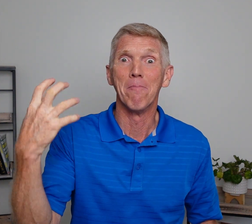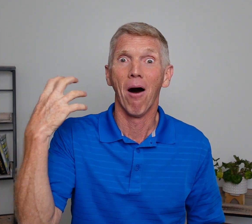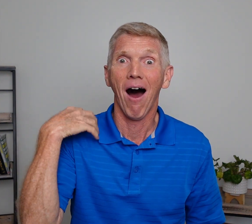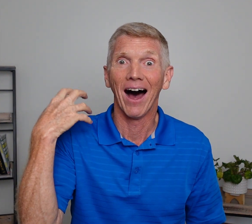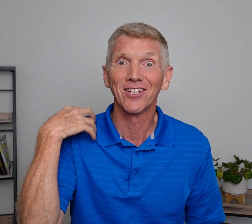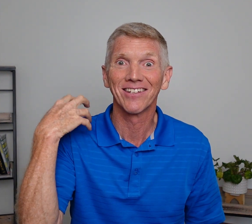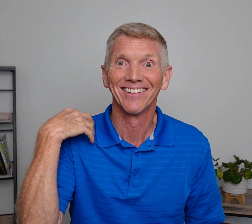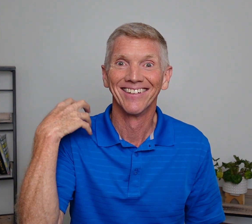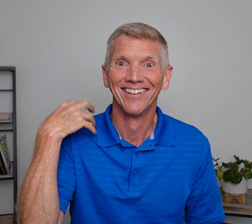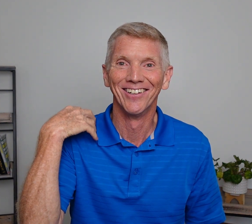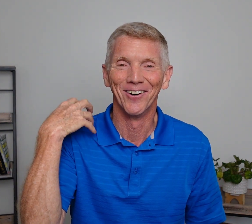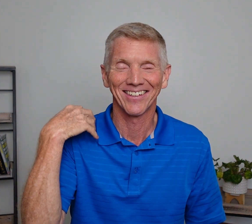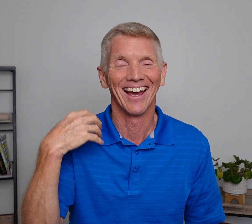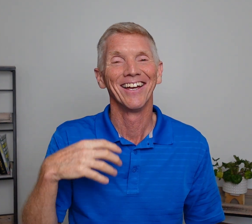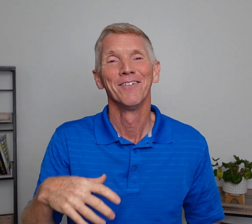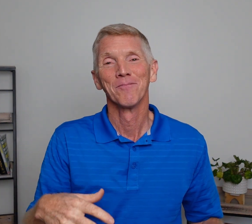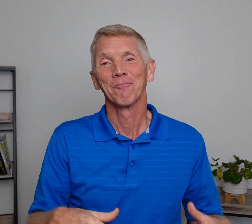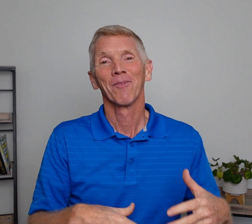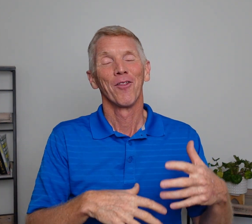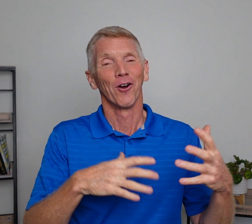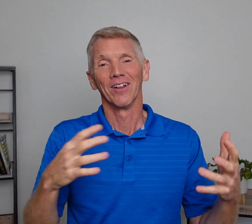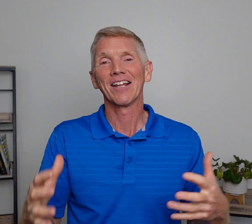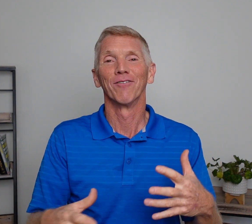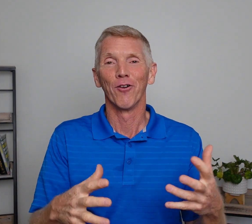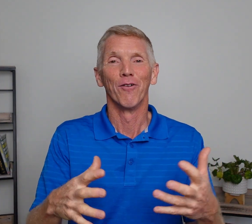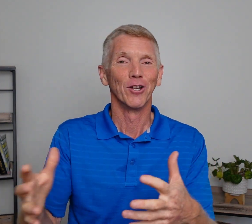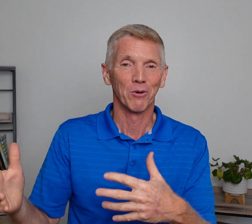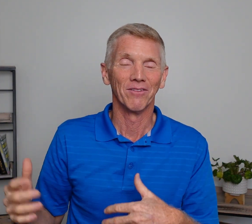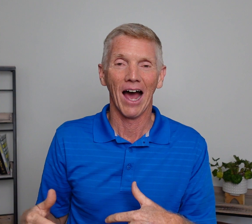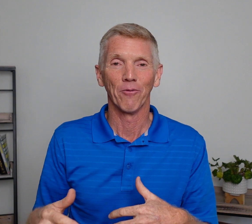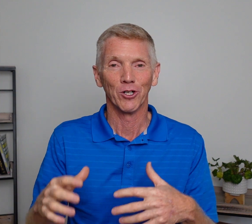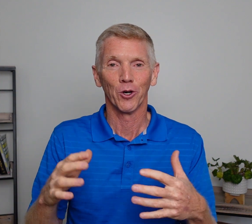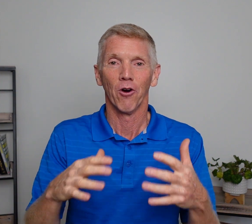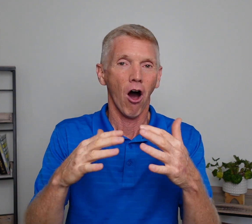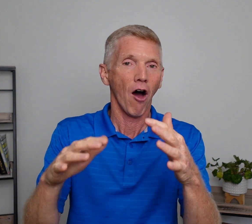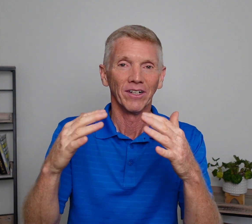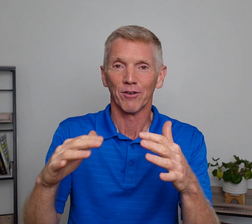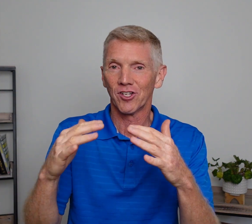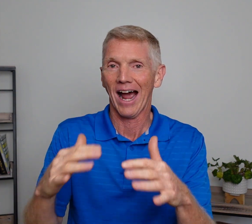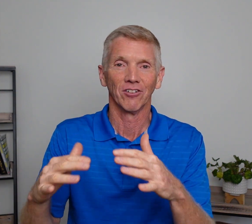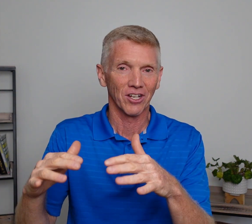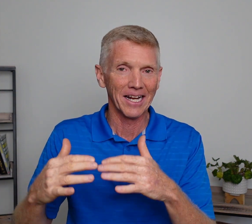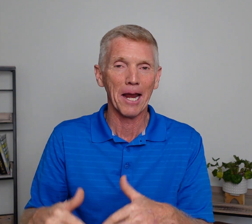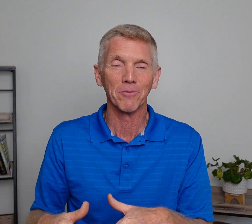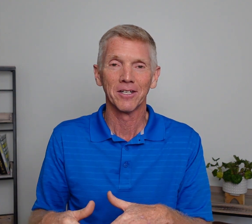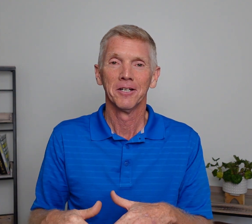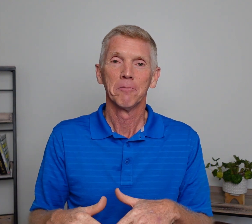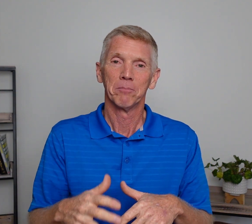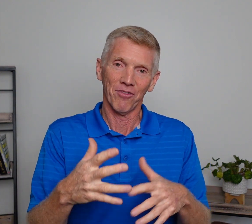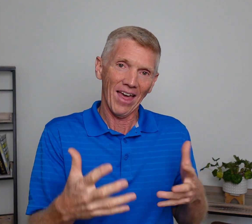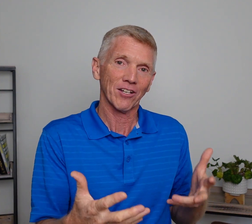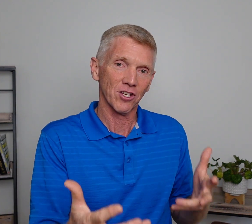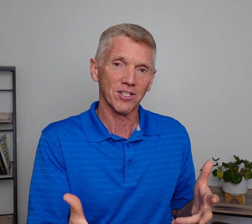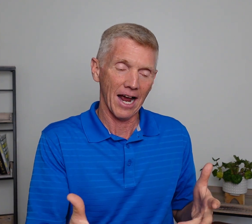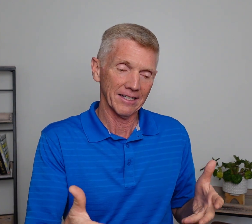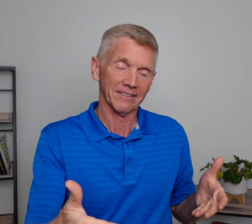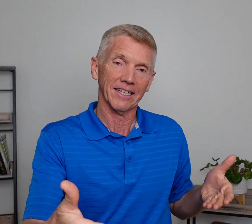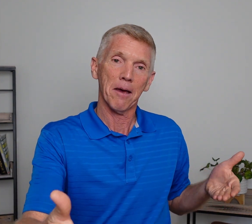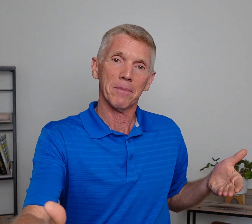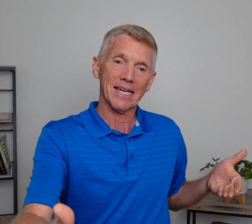boss, okay? There are lots of other videos we've got. We'll show you all the different titles and names. But that's the sign. Let me